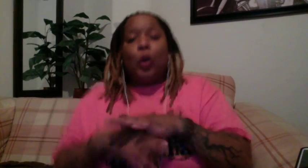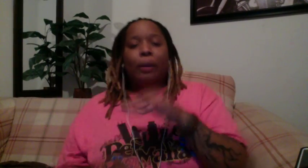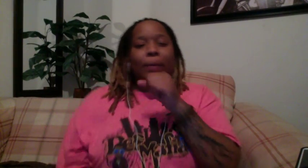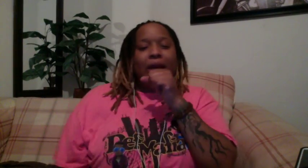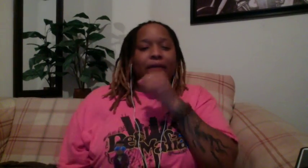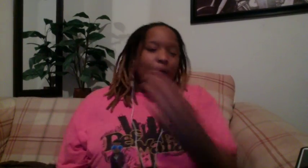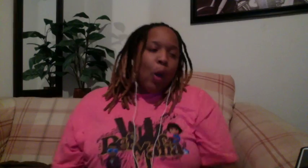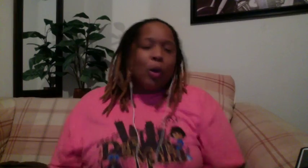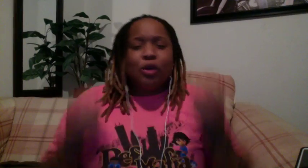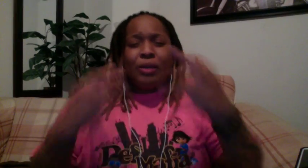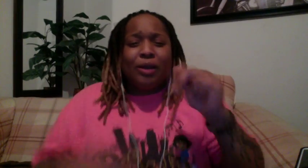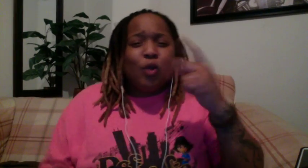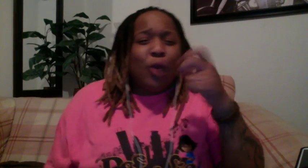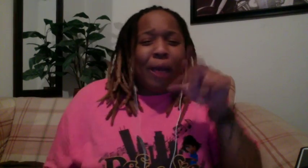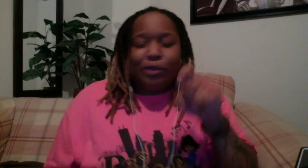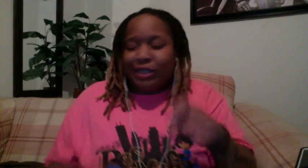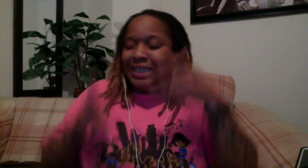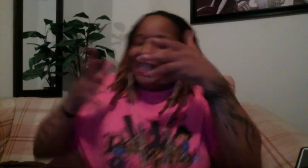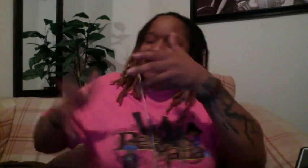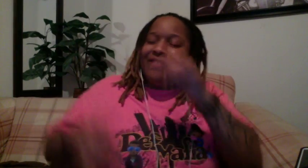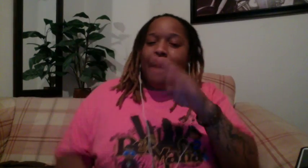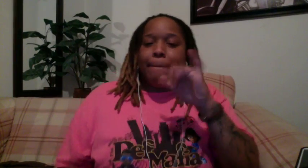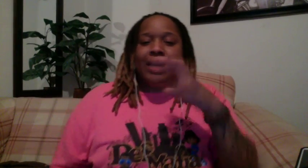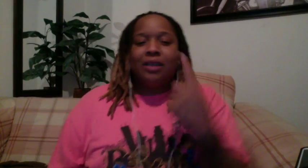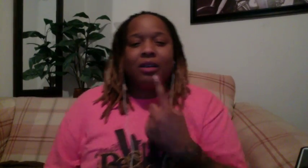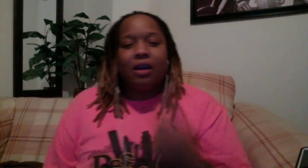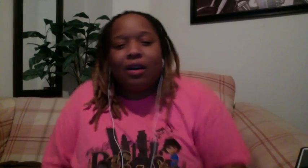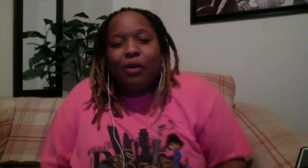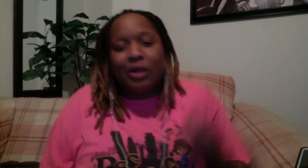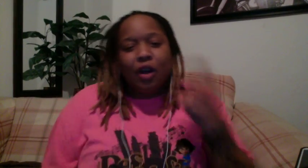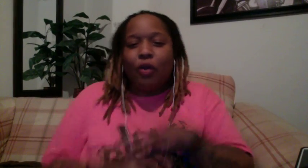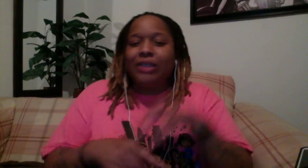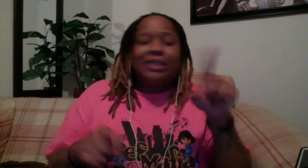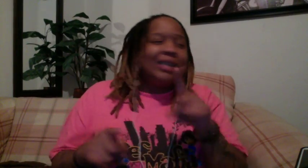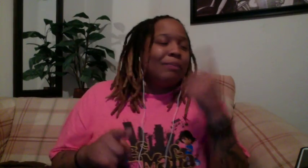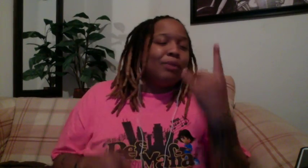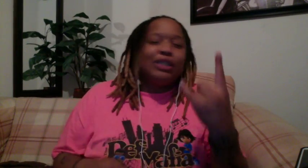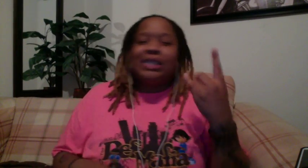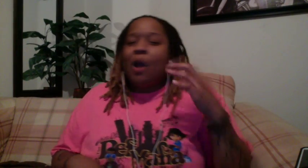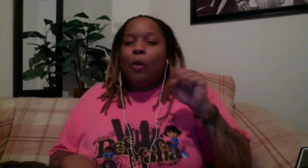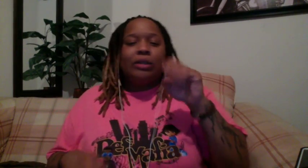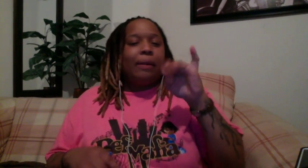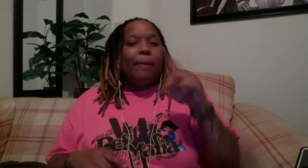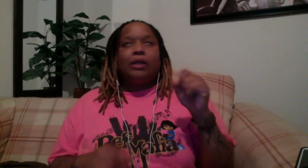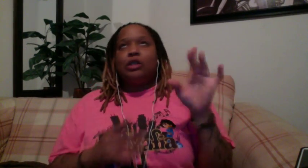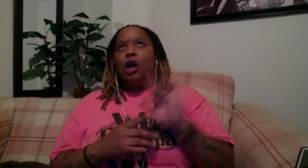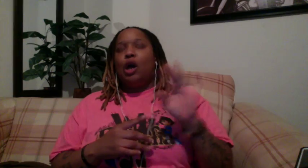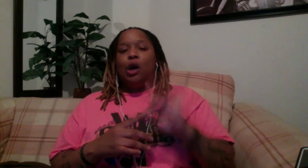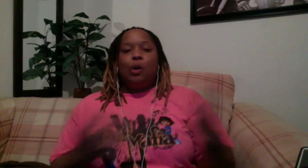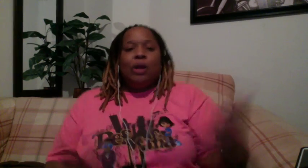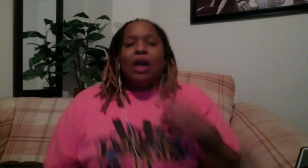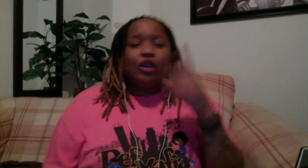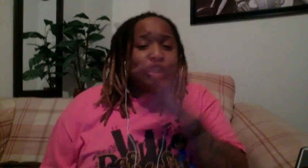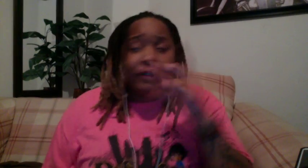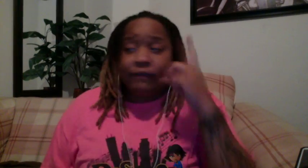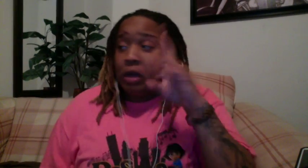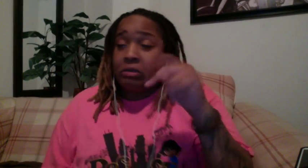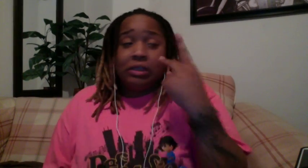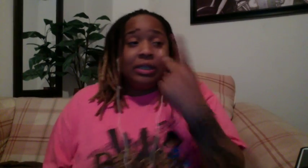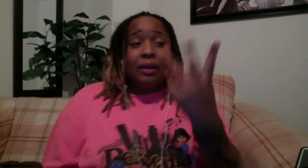on the microphone Too many rappers need to leave this mic alone They own the same bullshit that mic was on You're looking at the unseen,